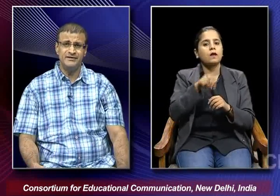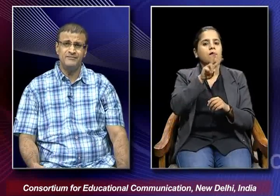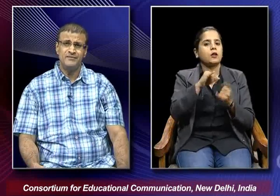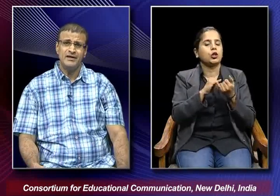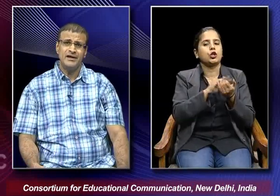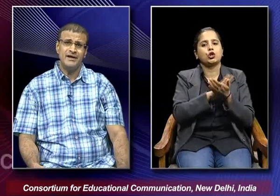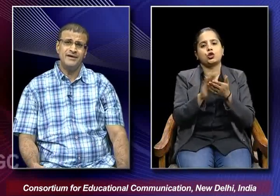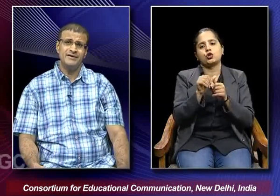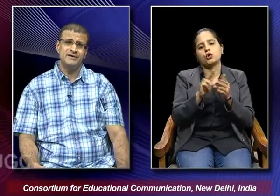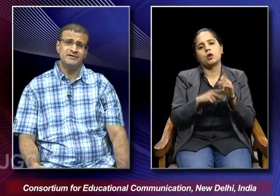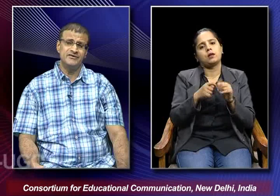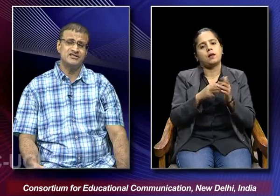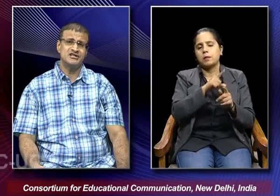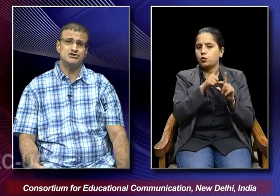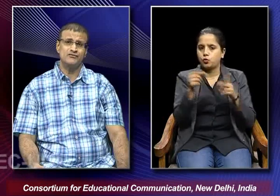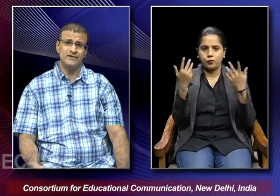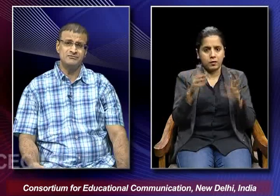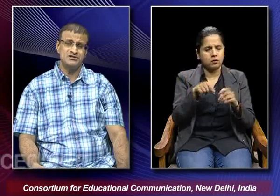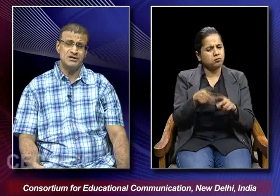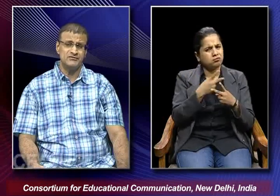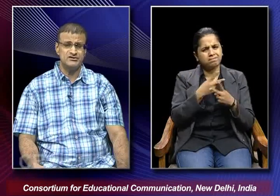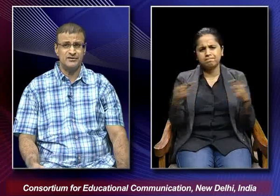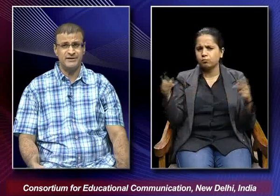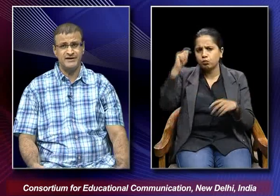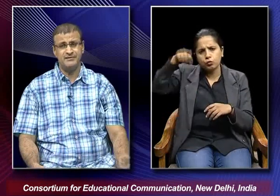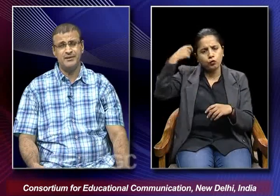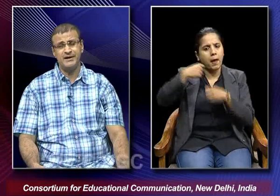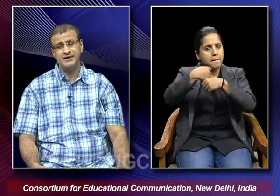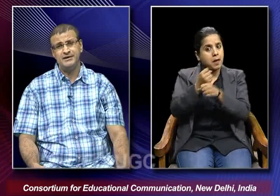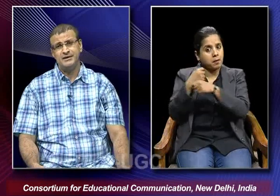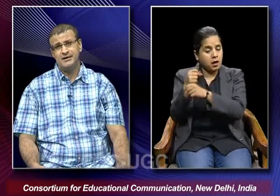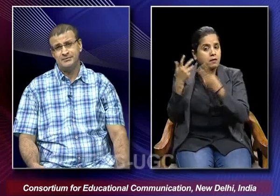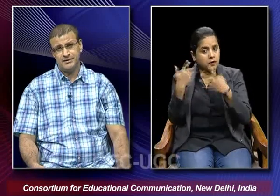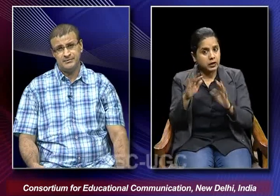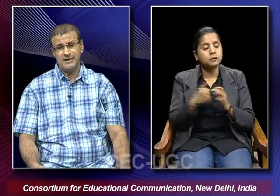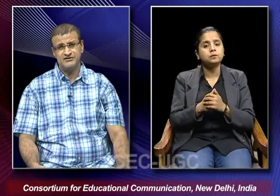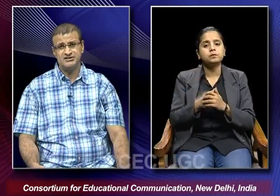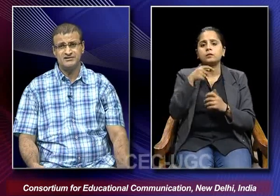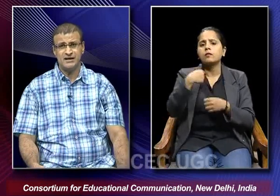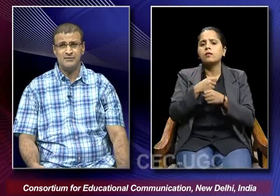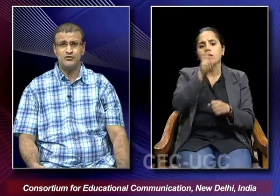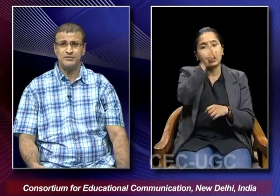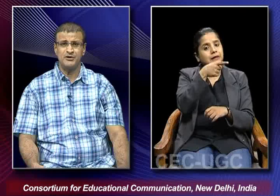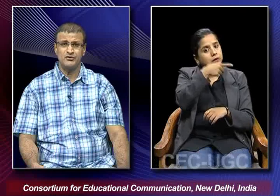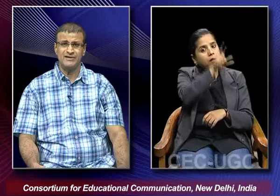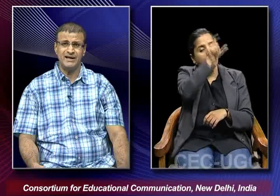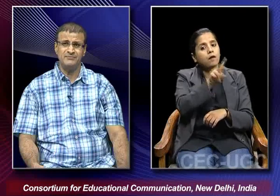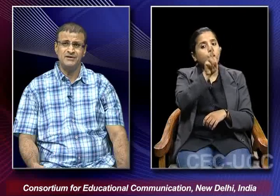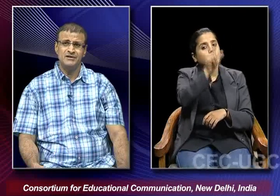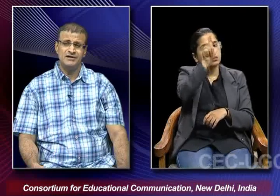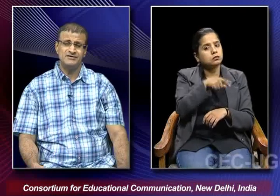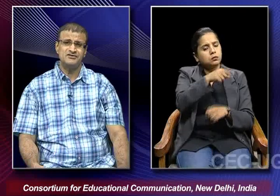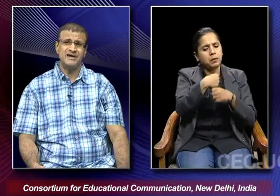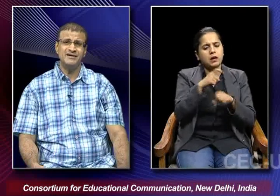did and the various kinds of films which were made by V. Shantaram over a period of time.